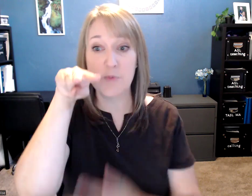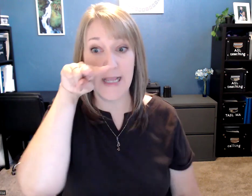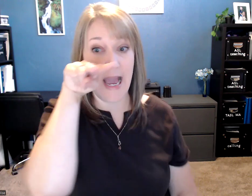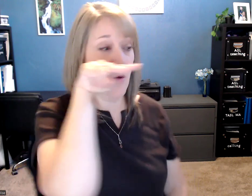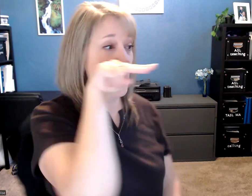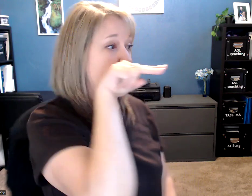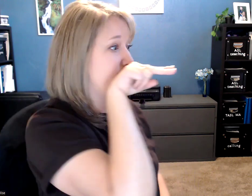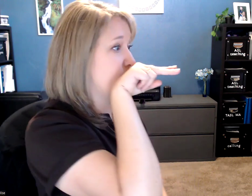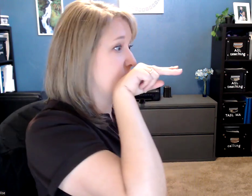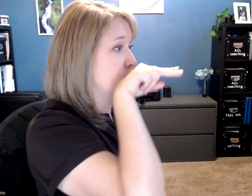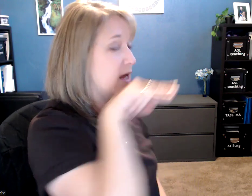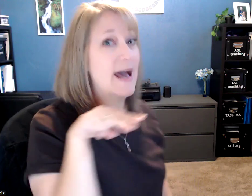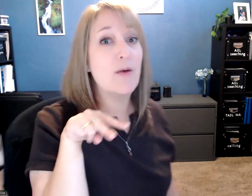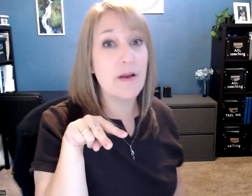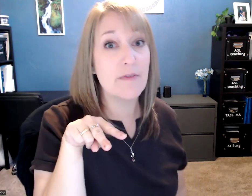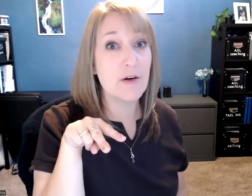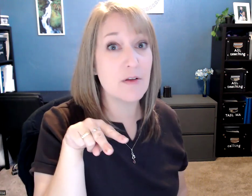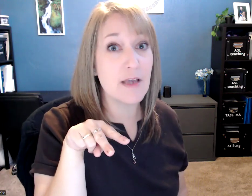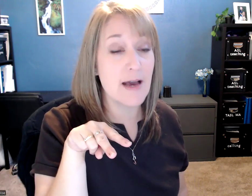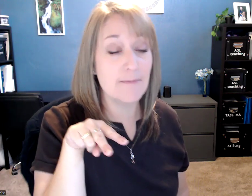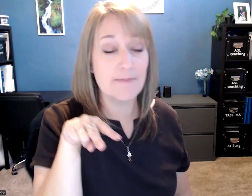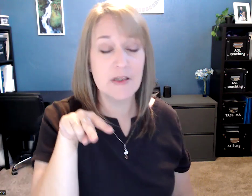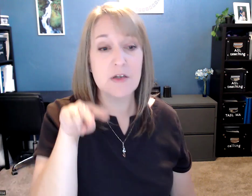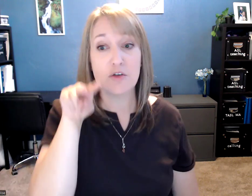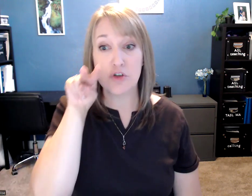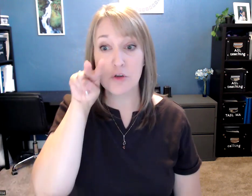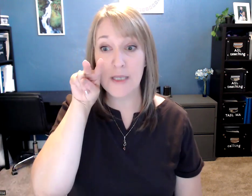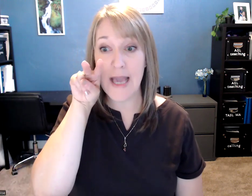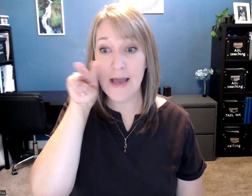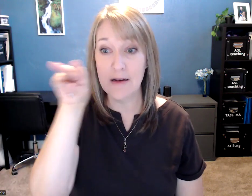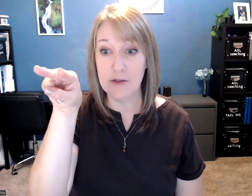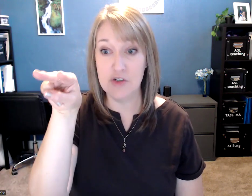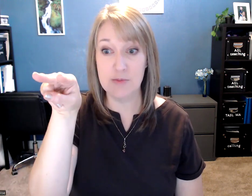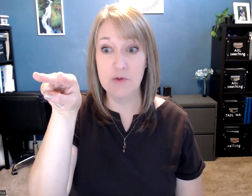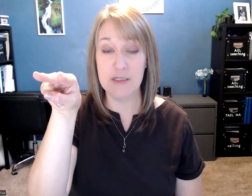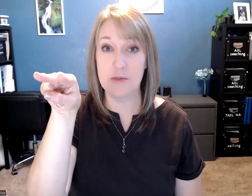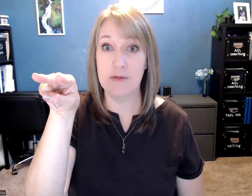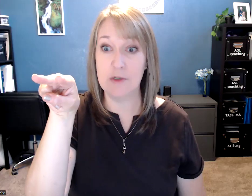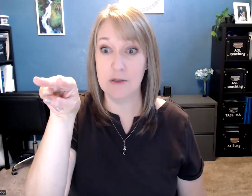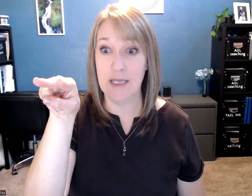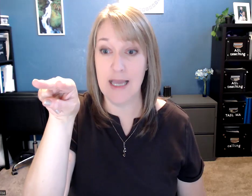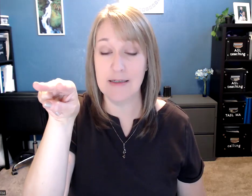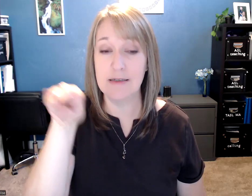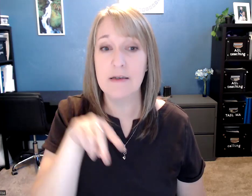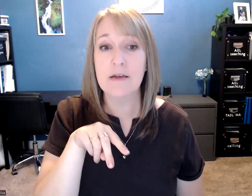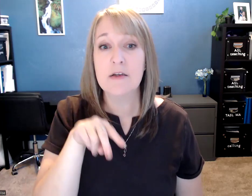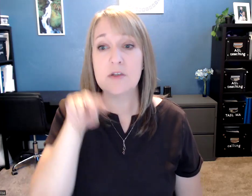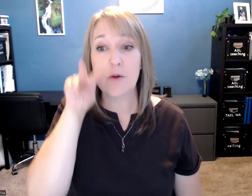pointing out away from you at whatever you're looking at. So to look at, you just move it to whatever you're looking at. So